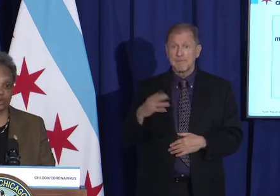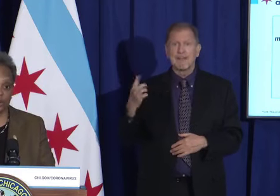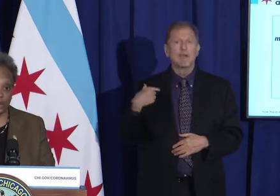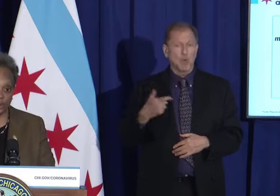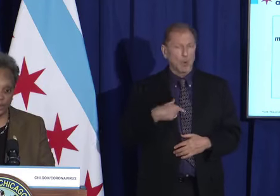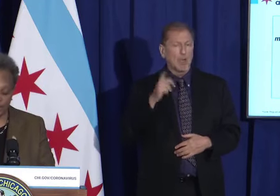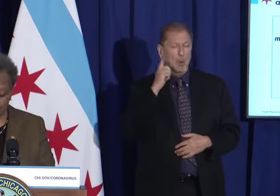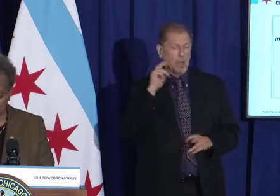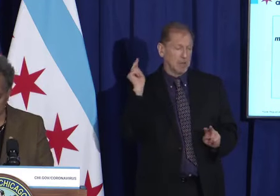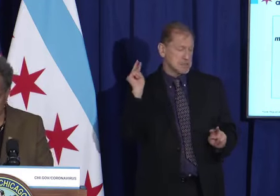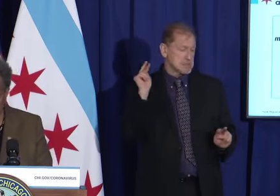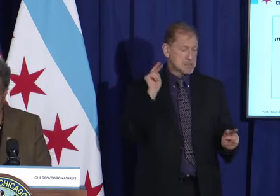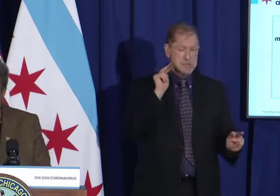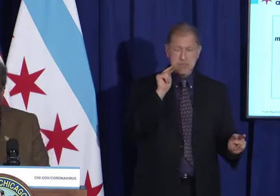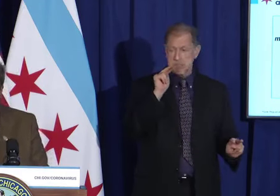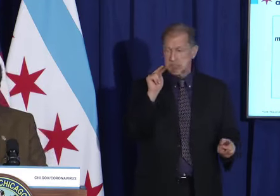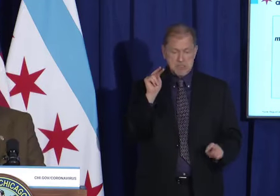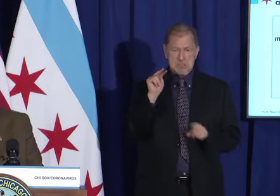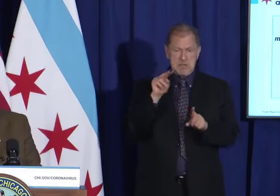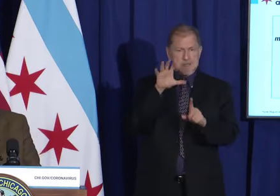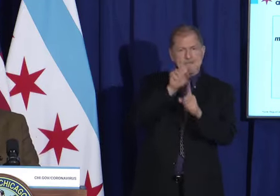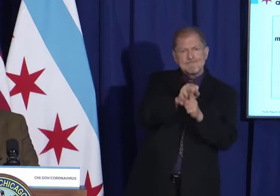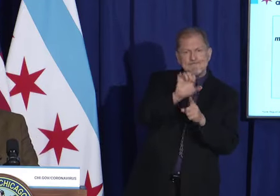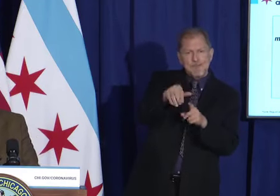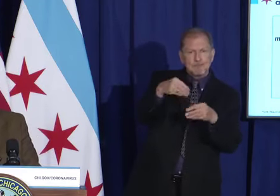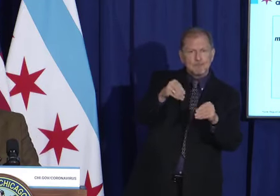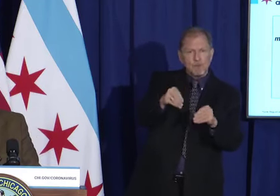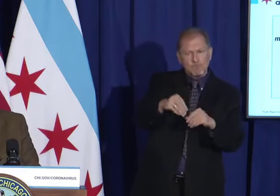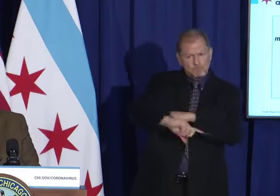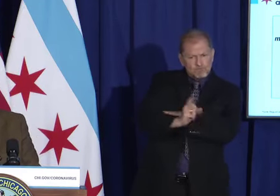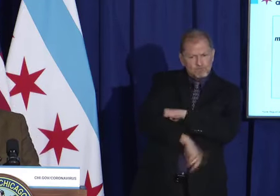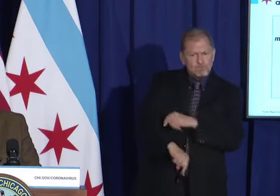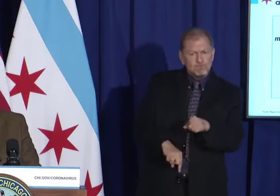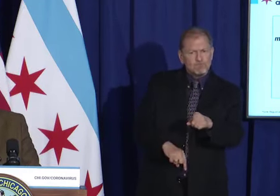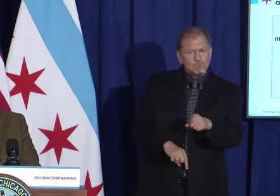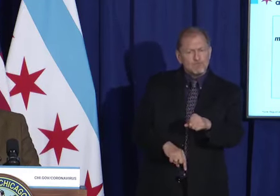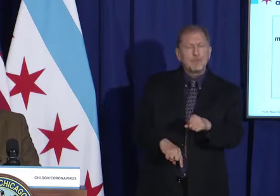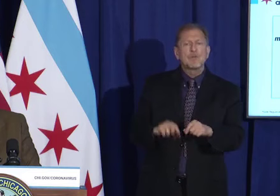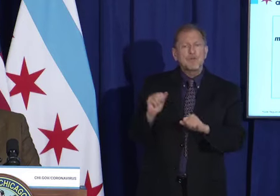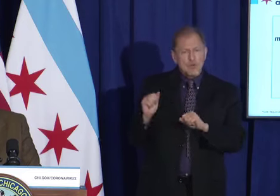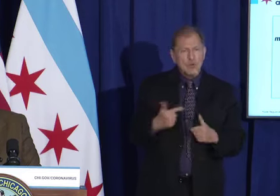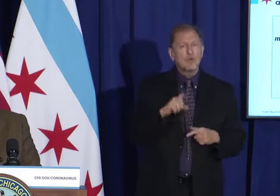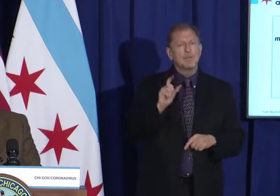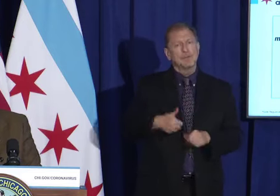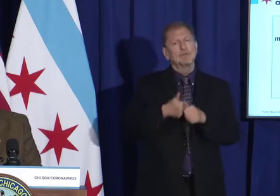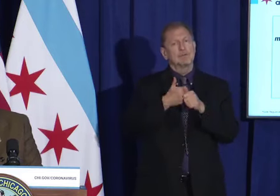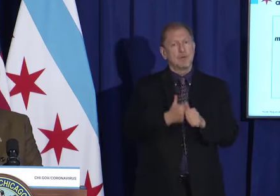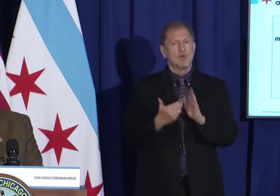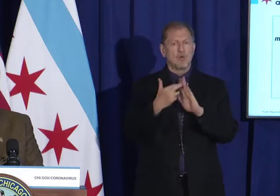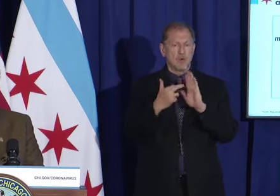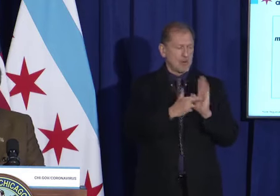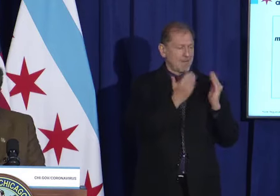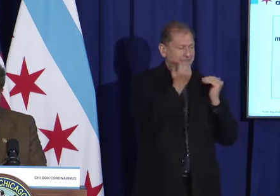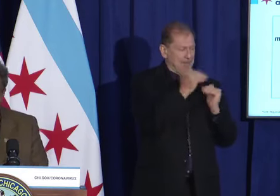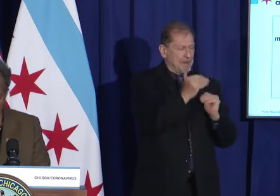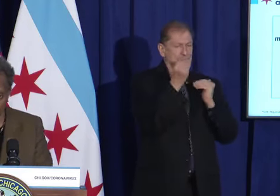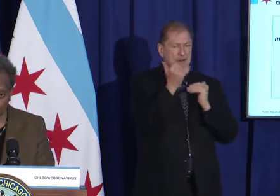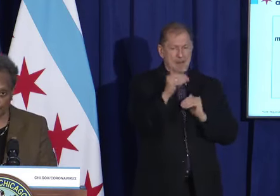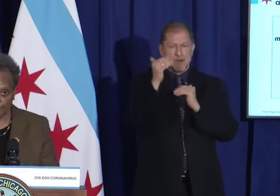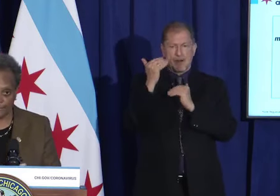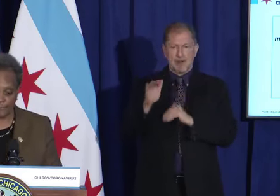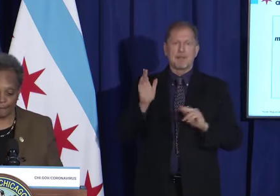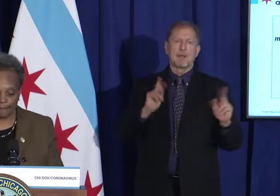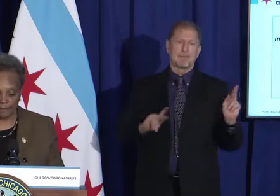extraordinarily diligent and make sure that everyone is playing by the rules. That's the only fair thing.